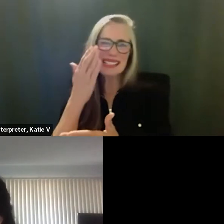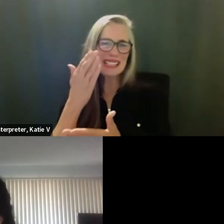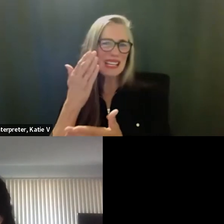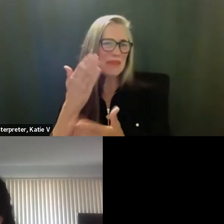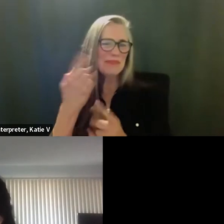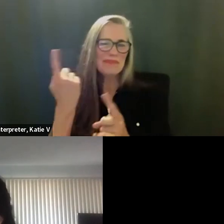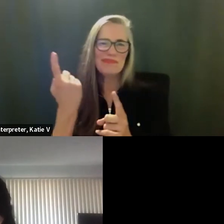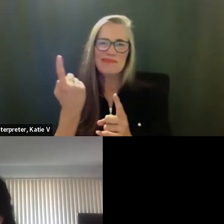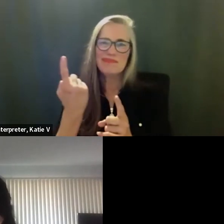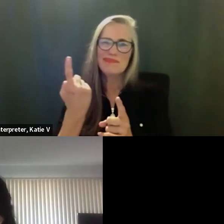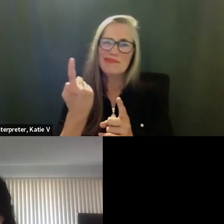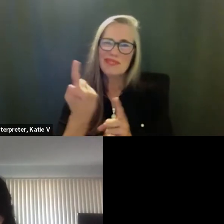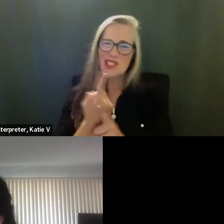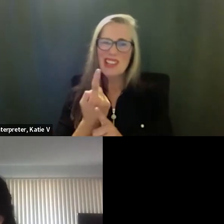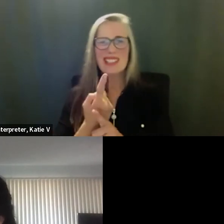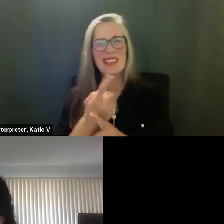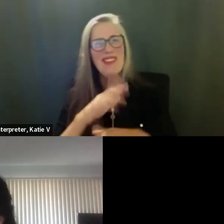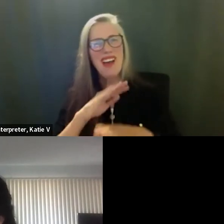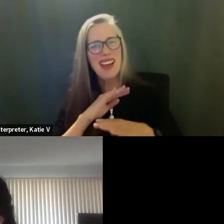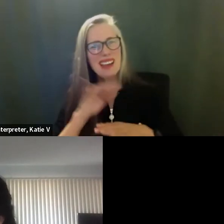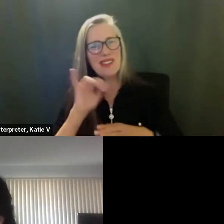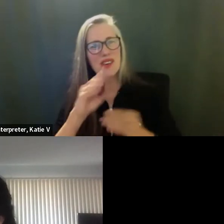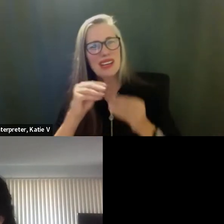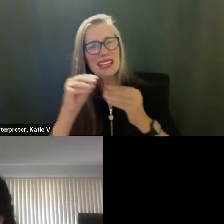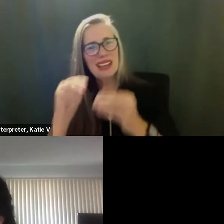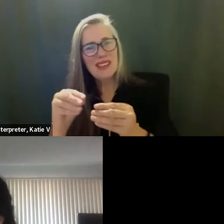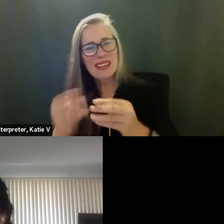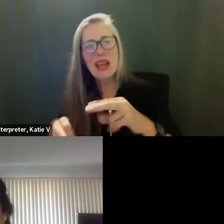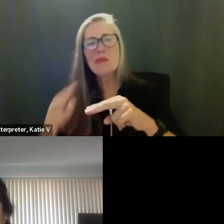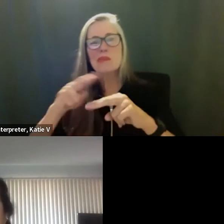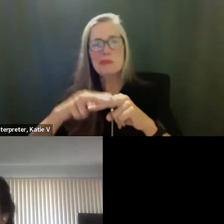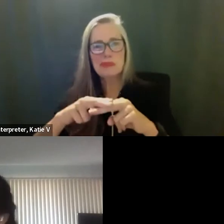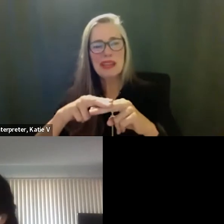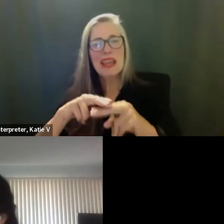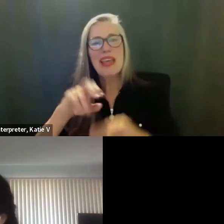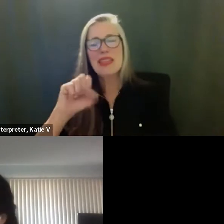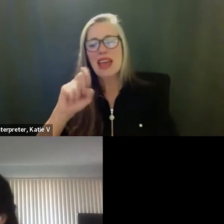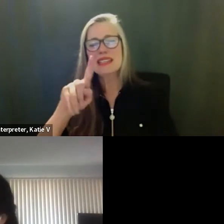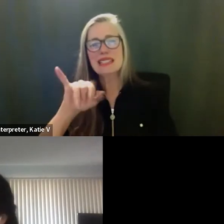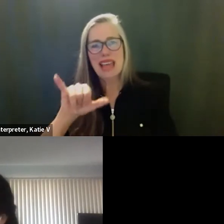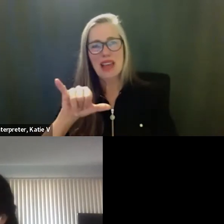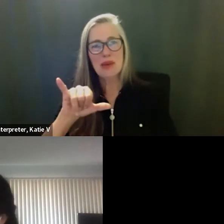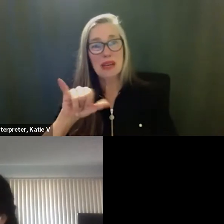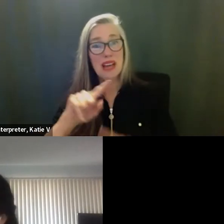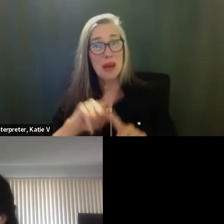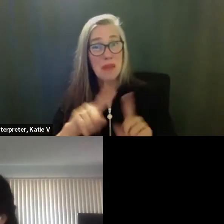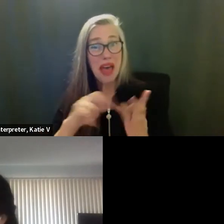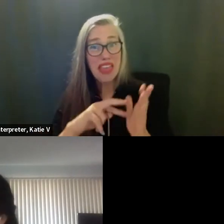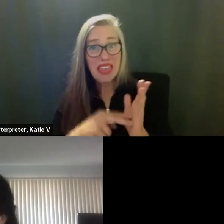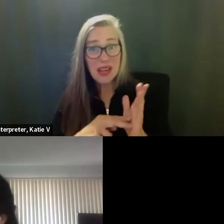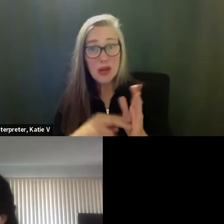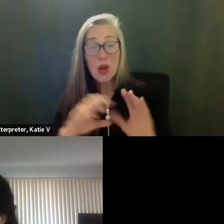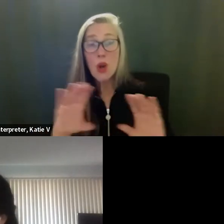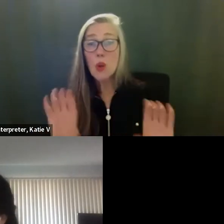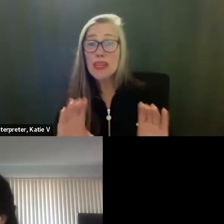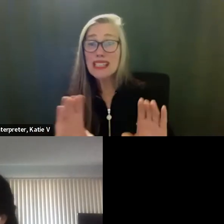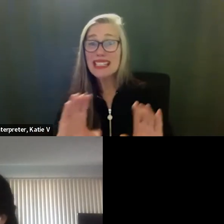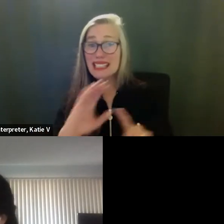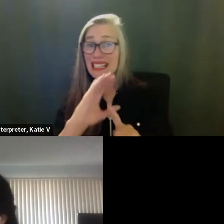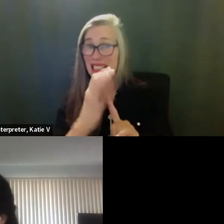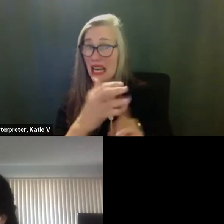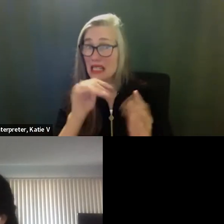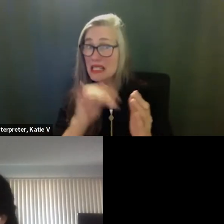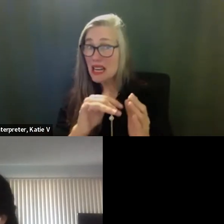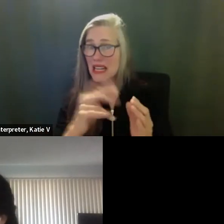their appeal case. And actually there was a very, very compelling case for adding the four additional days to their,